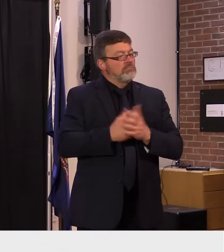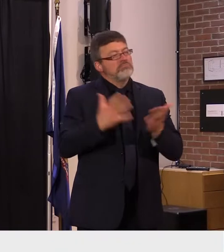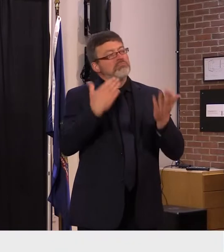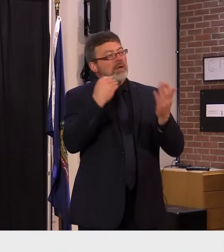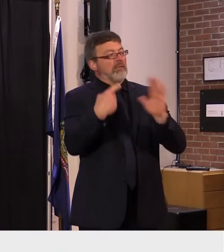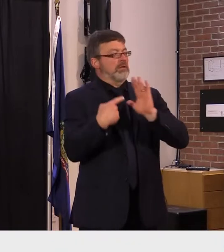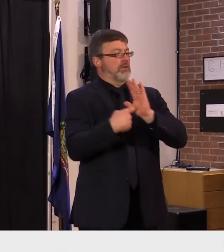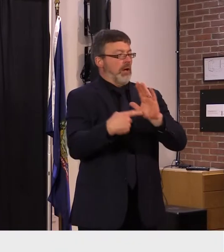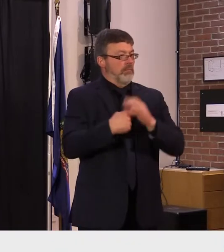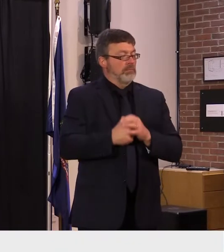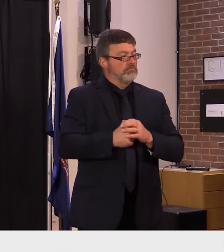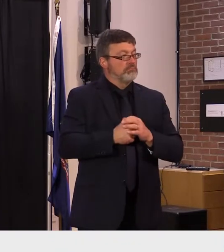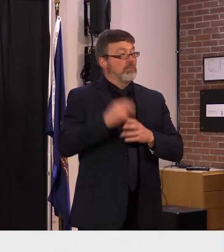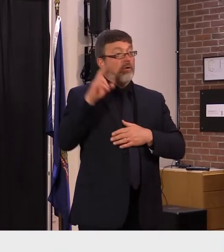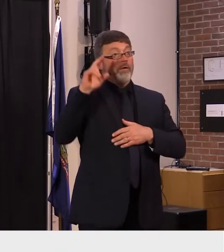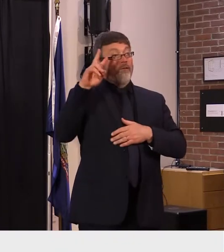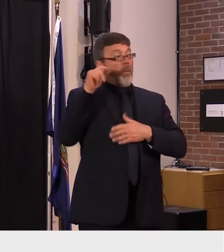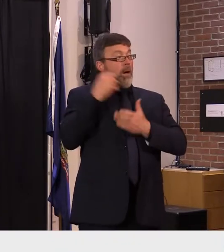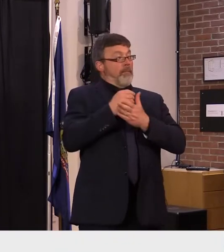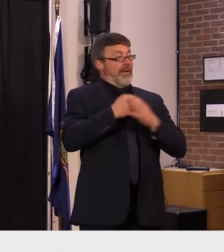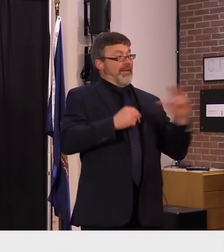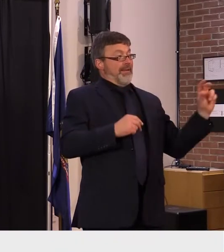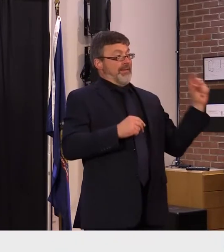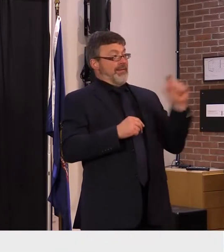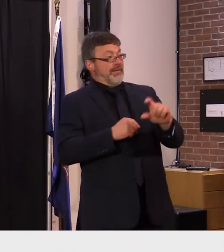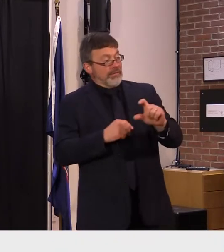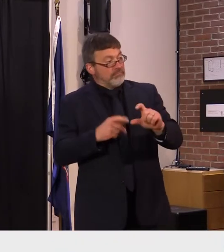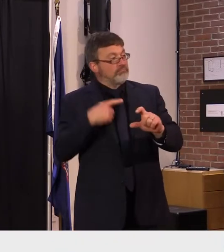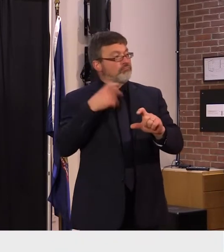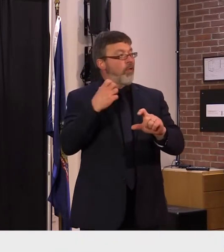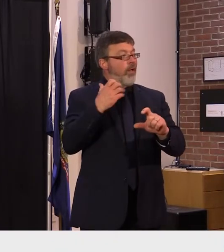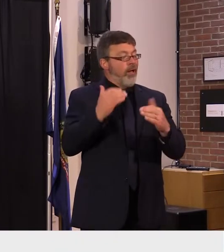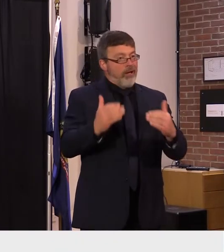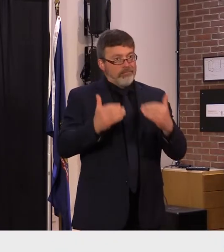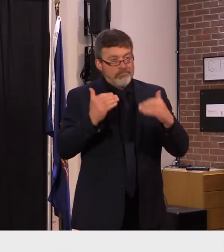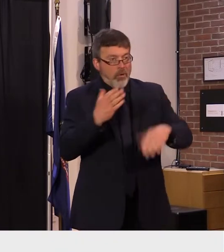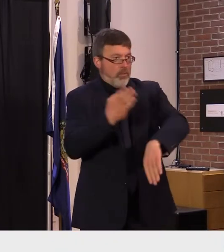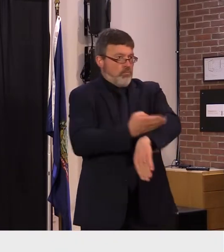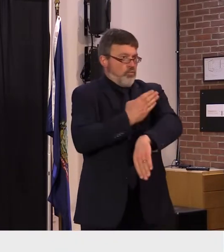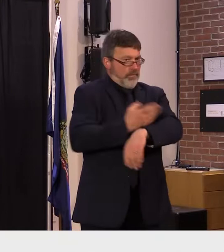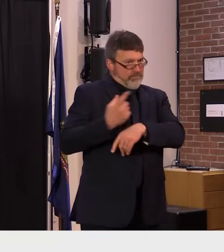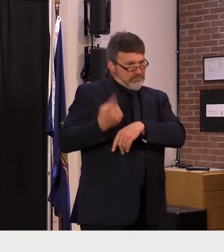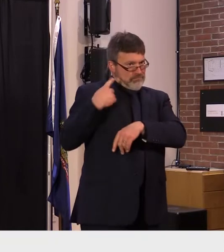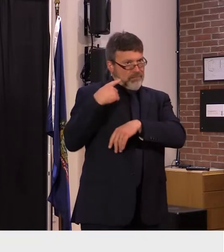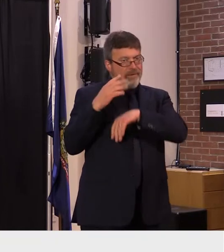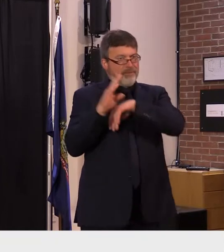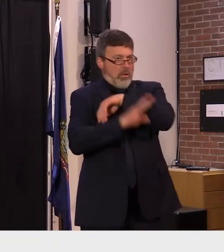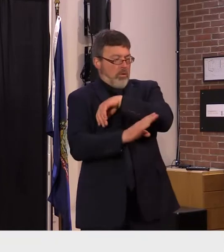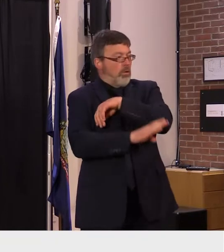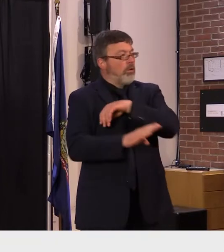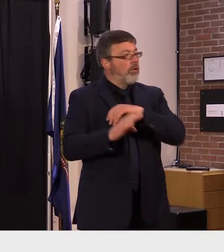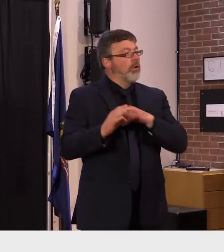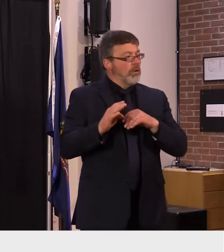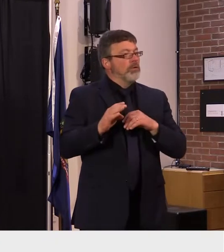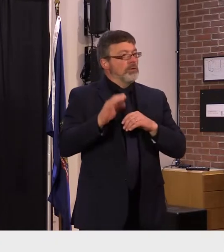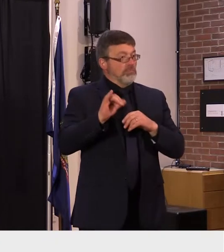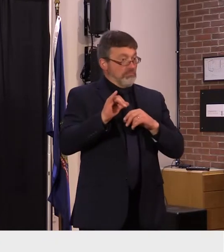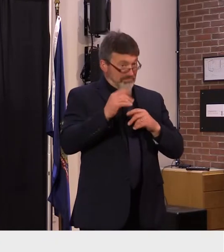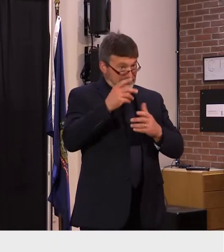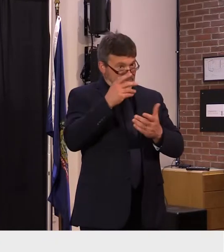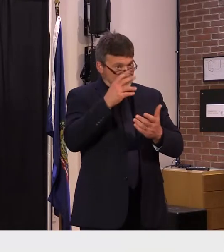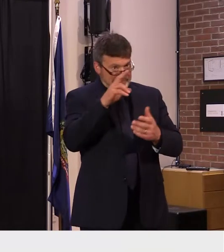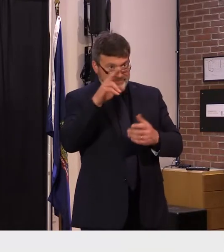a school facilities improvement project at the state level to provide leadership to help locals coordinate and spend their dollars on improving